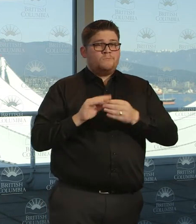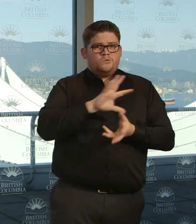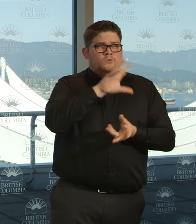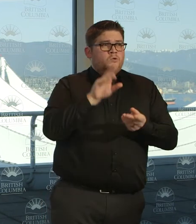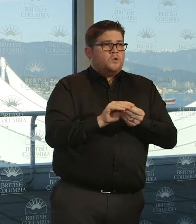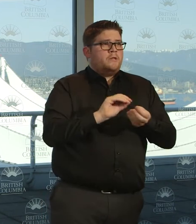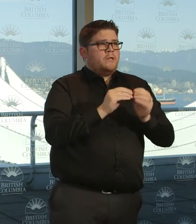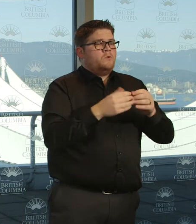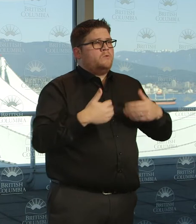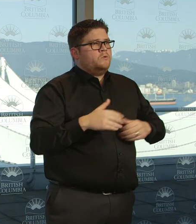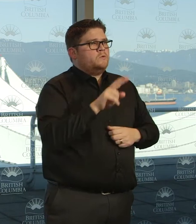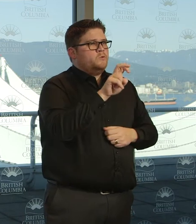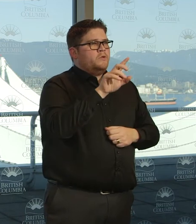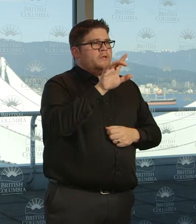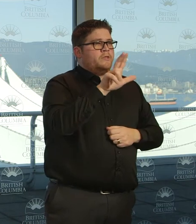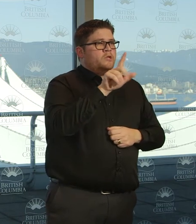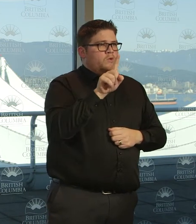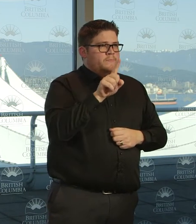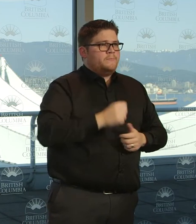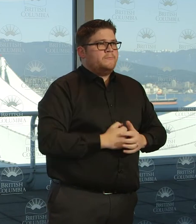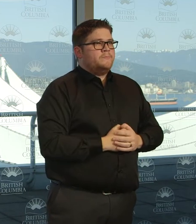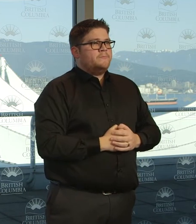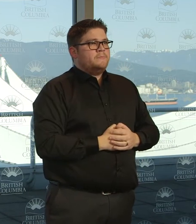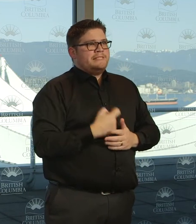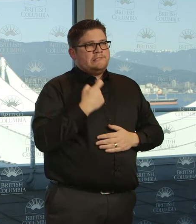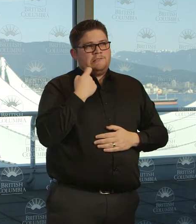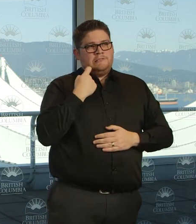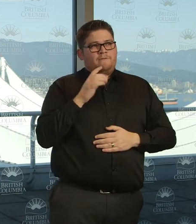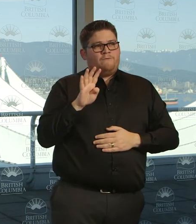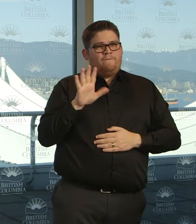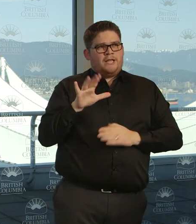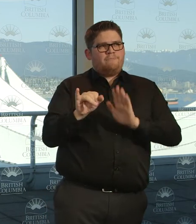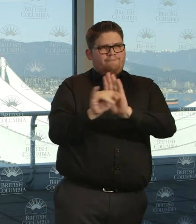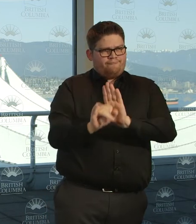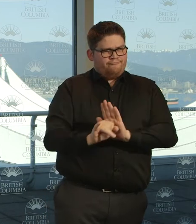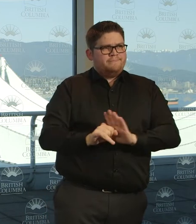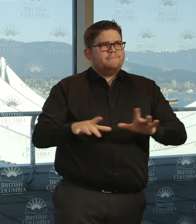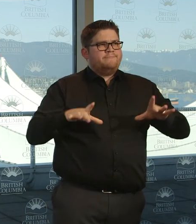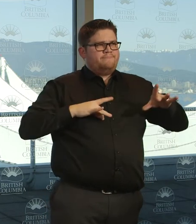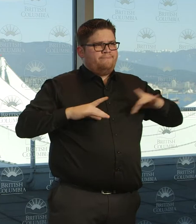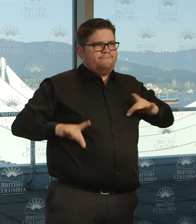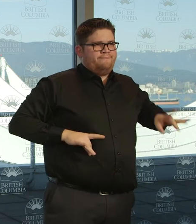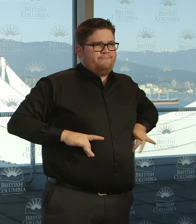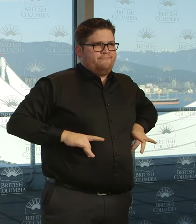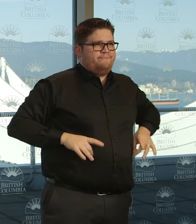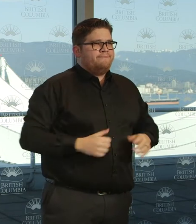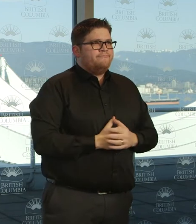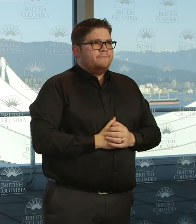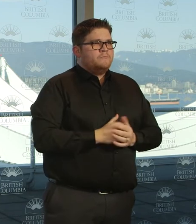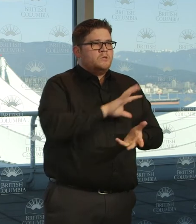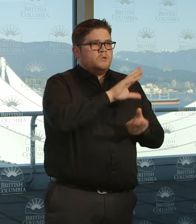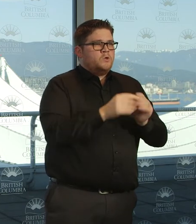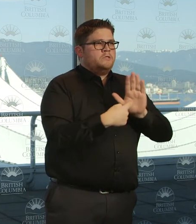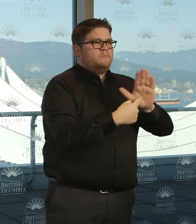231. I mean, with 45 identified since yesterday. That represents 144 cases in the Vancouver